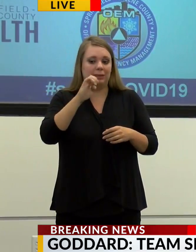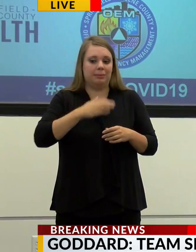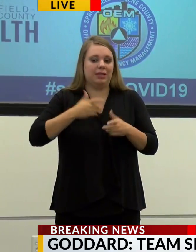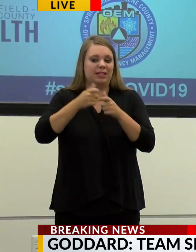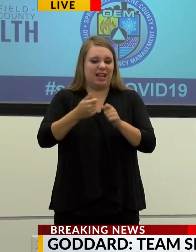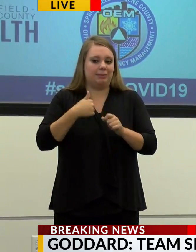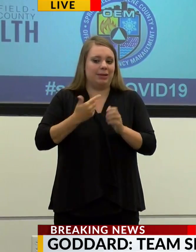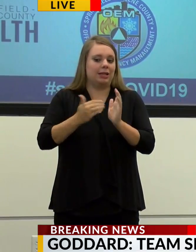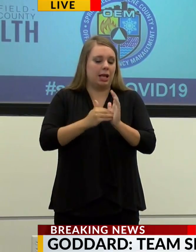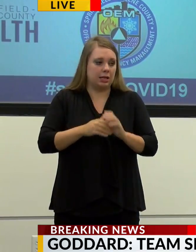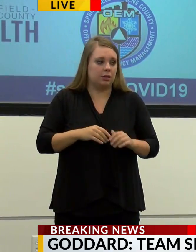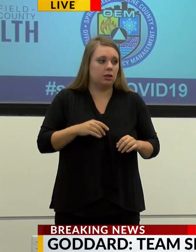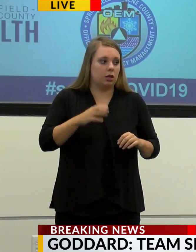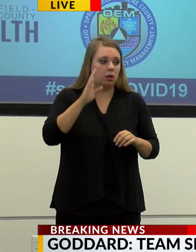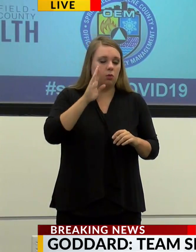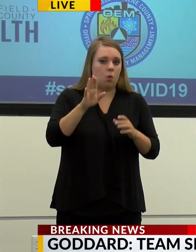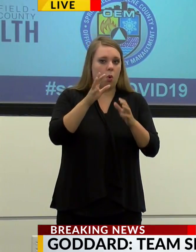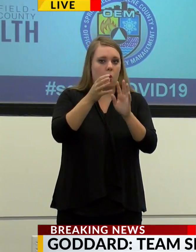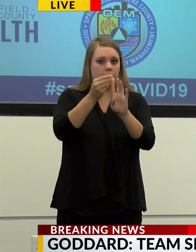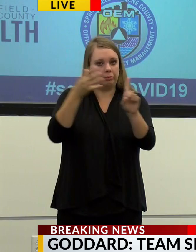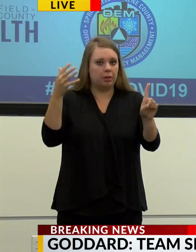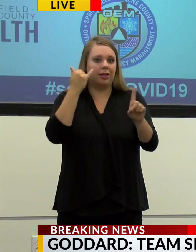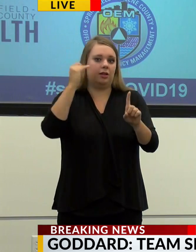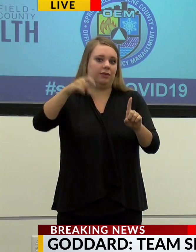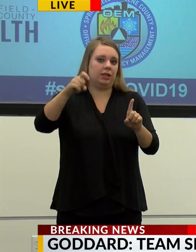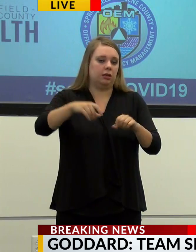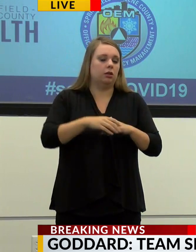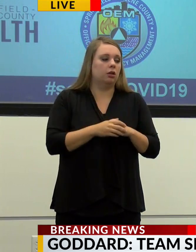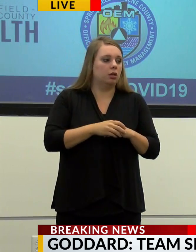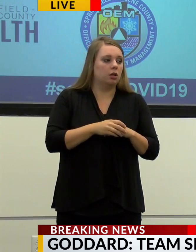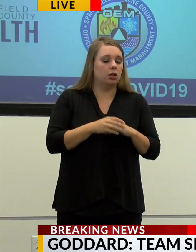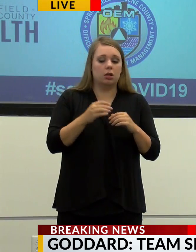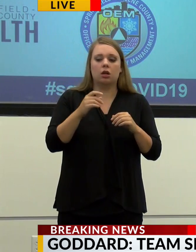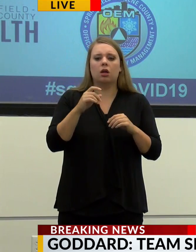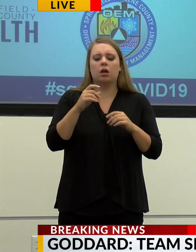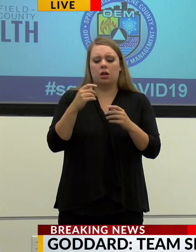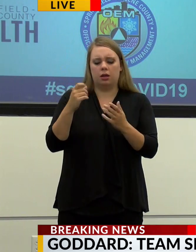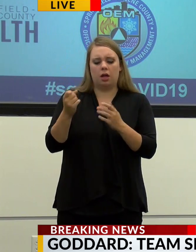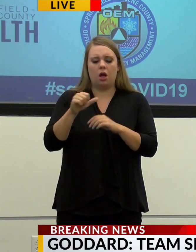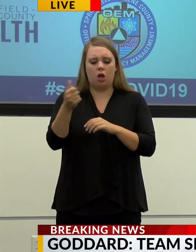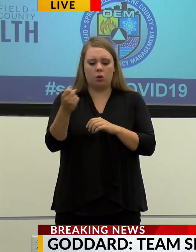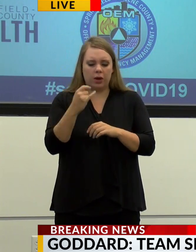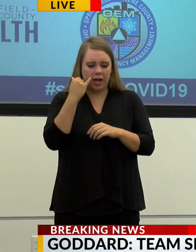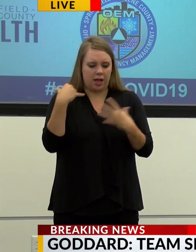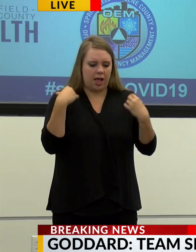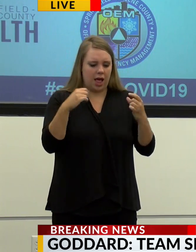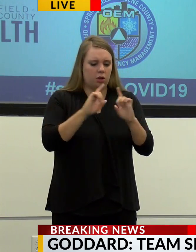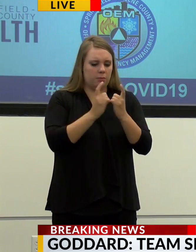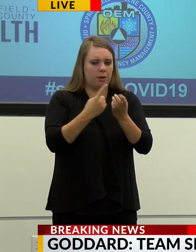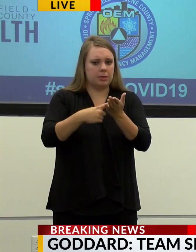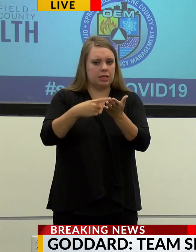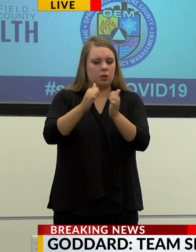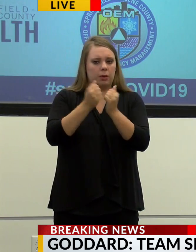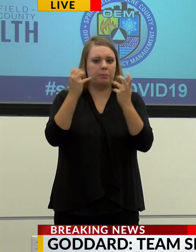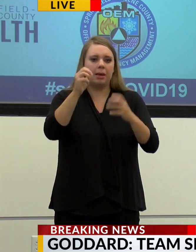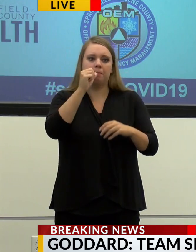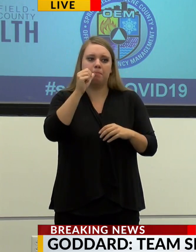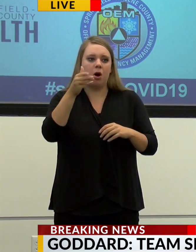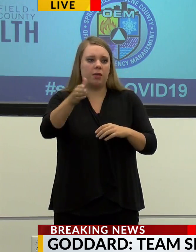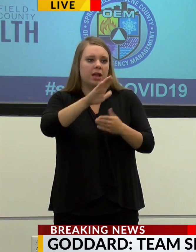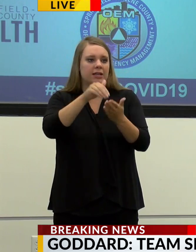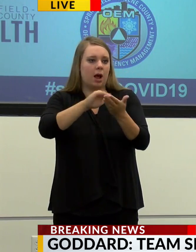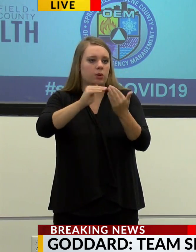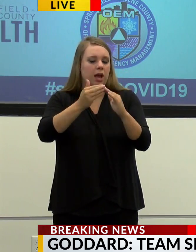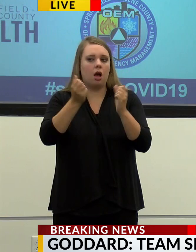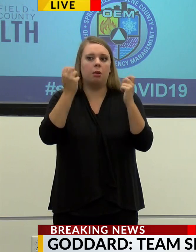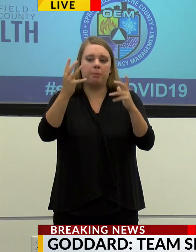please text me back, um, and we'll elaborate if necessary. Um, has the health department talked to the many bars downtown where most of the college crowd